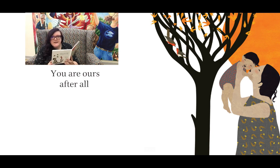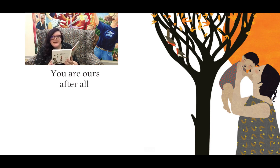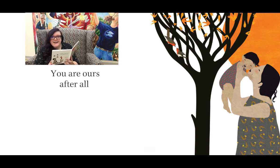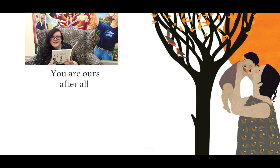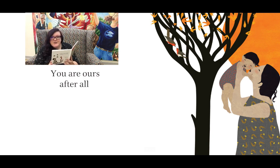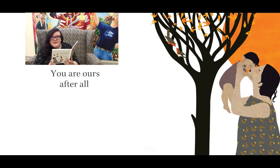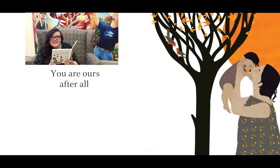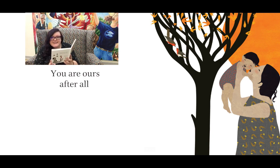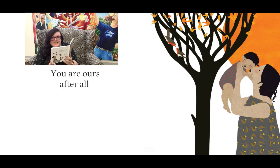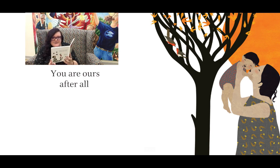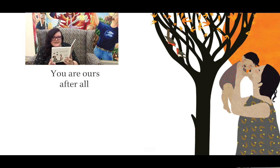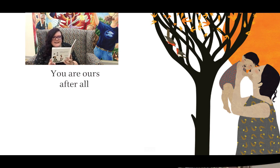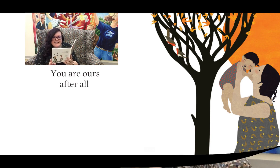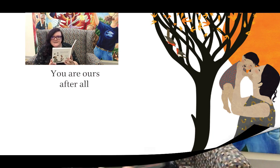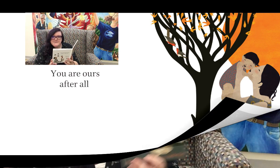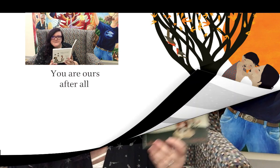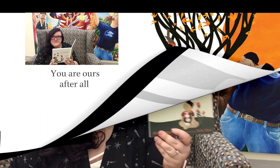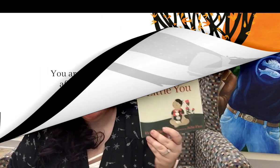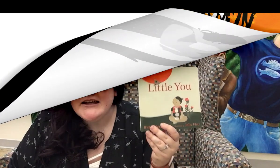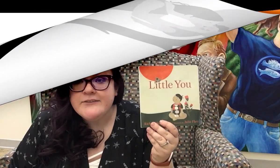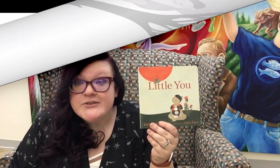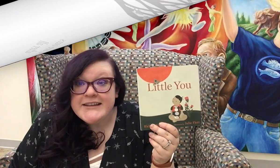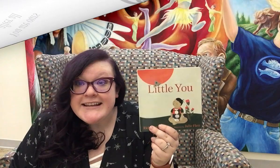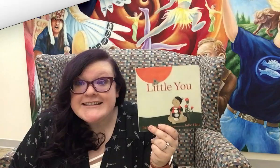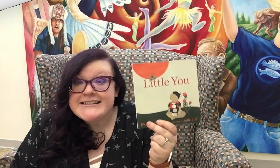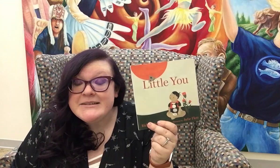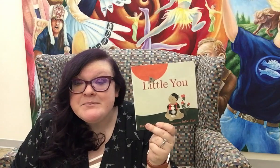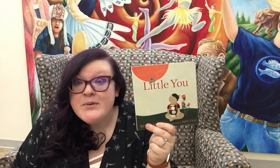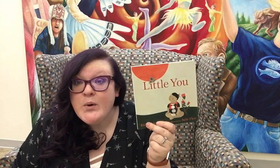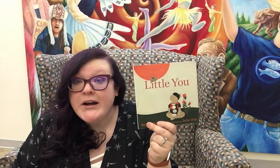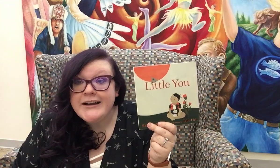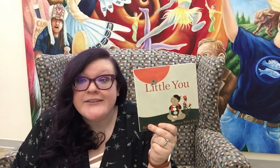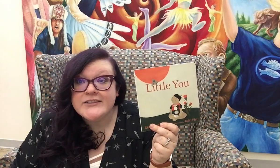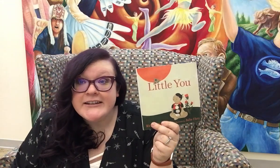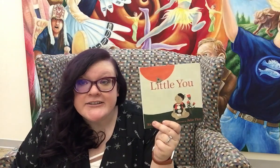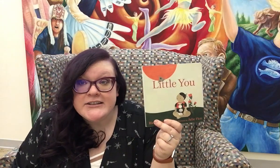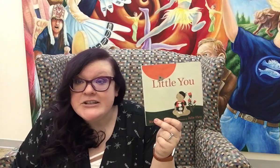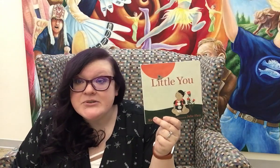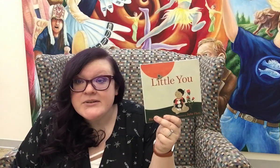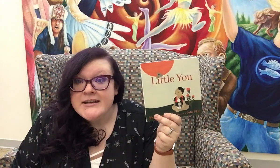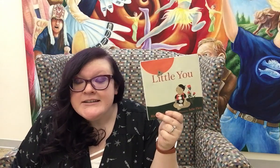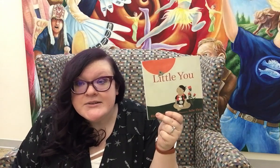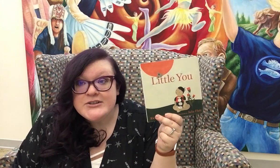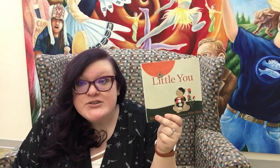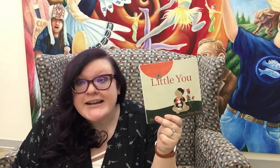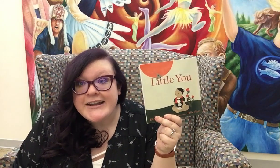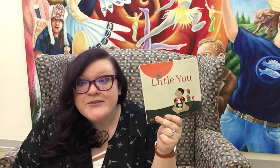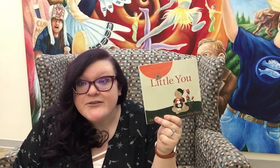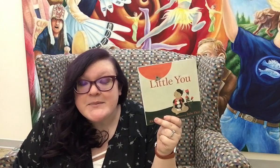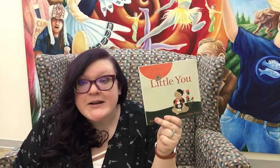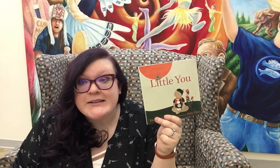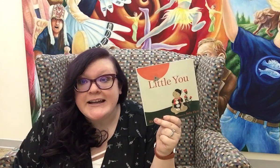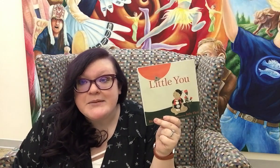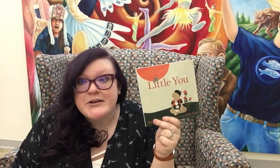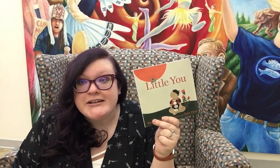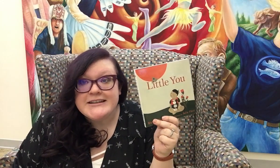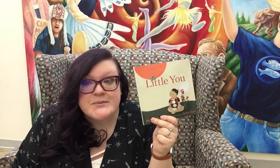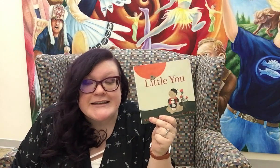How lovely. If you'd like to see more of Little You, you can check it out from our library and there will be